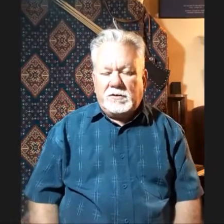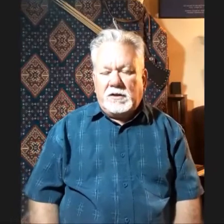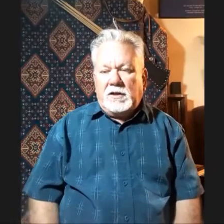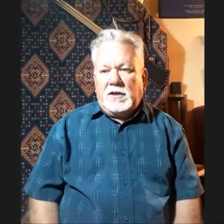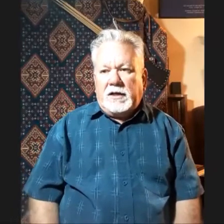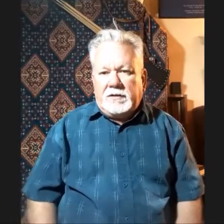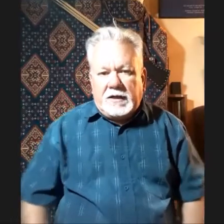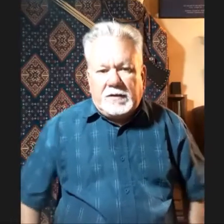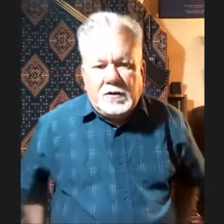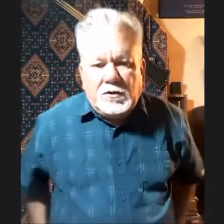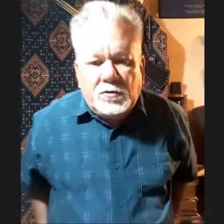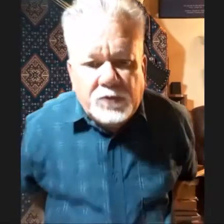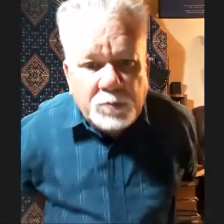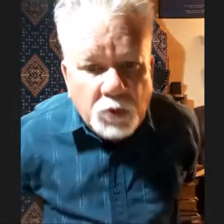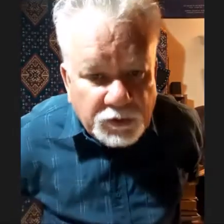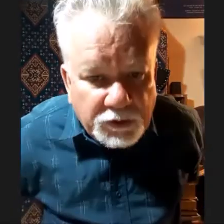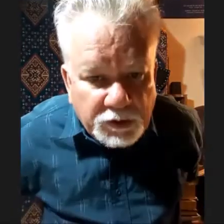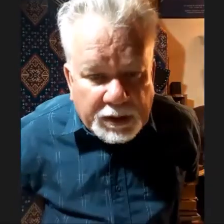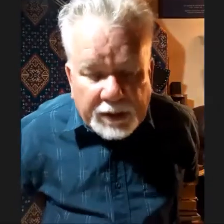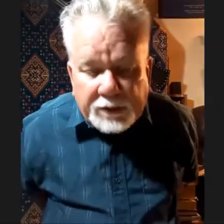and, and little supports at the back.